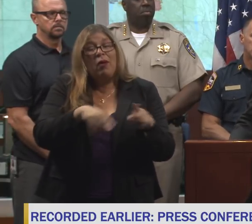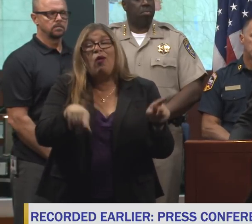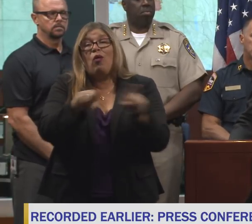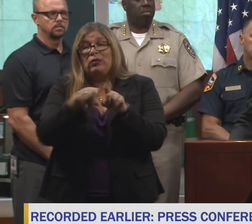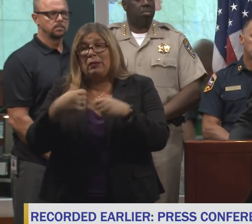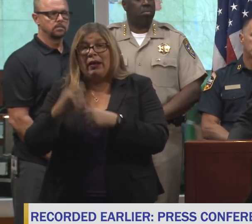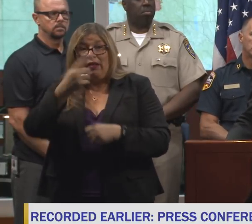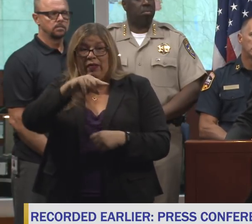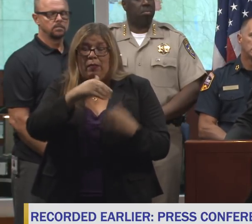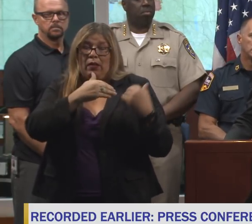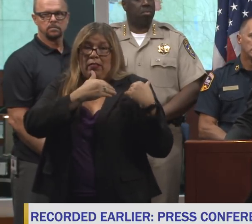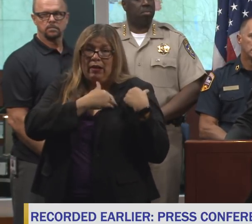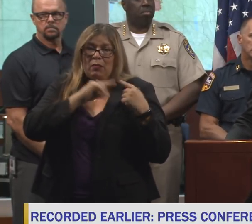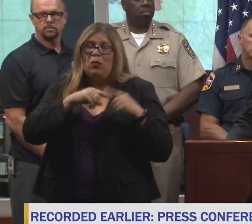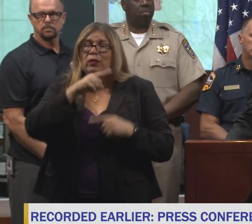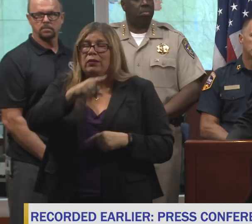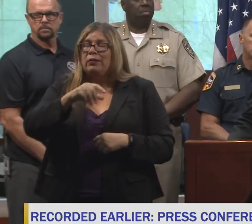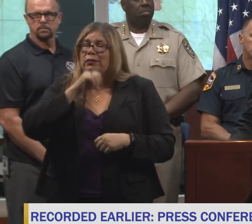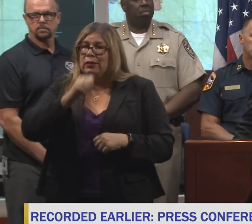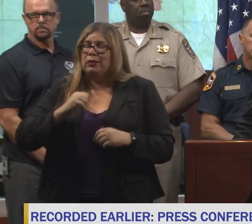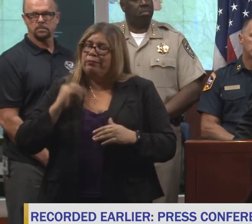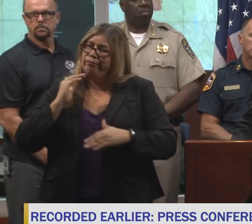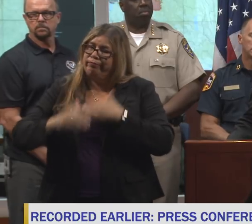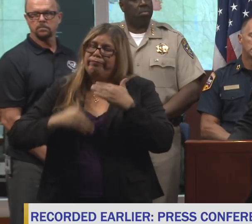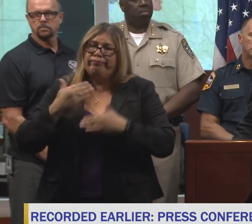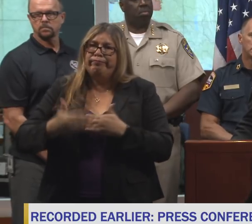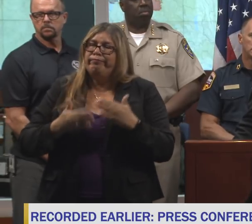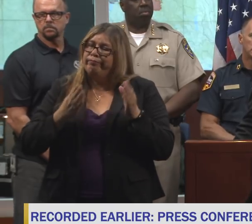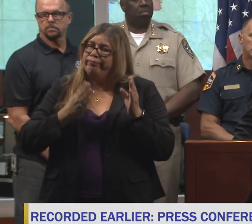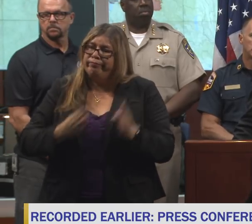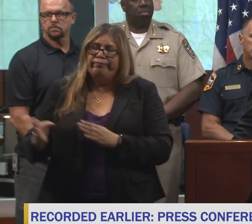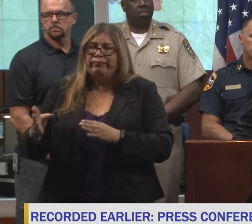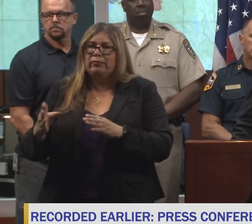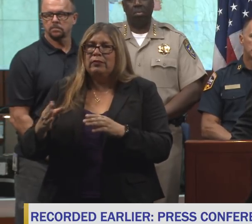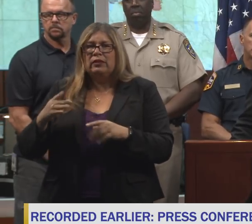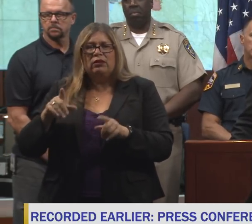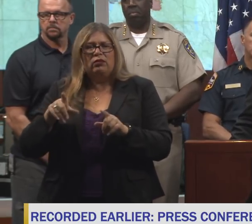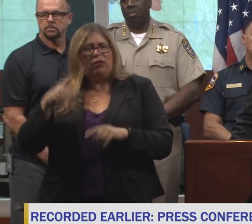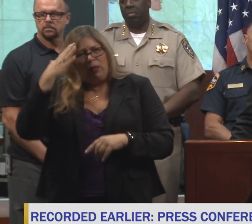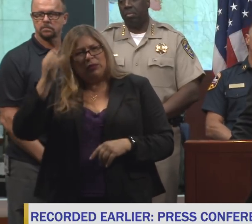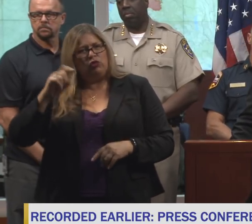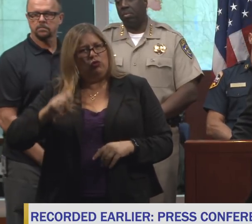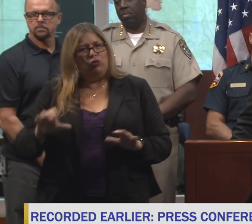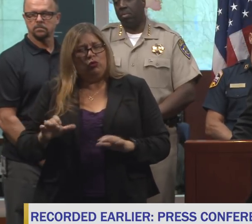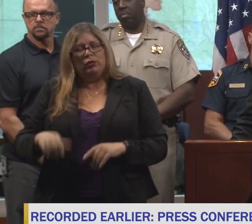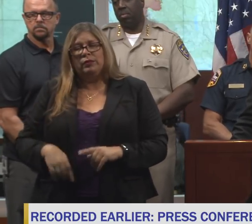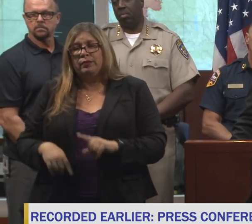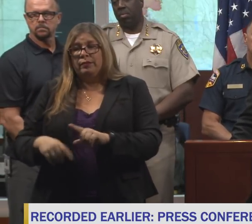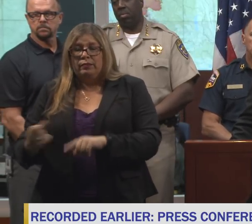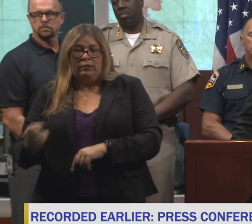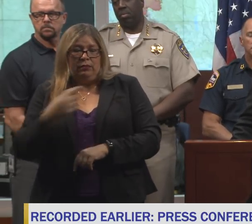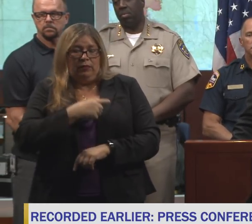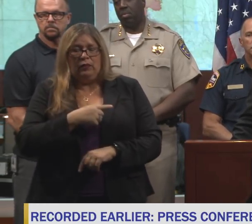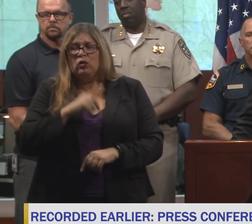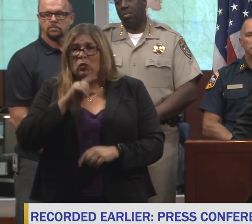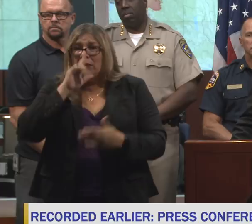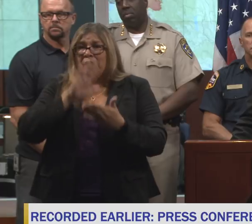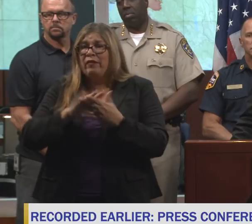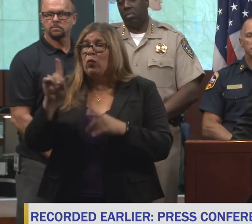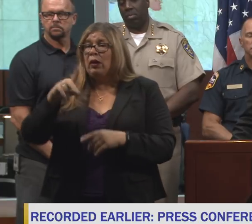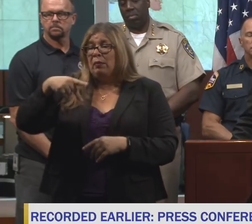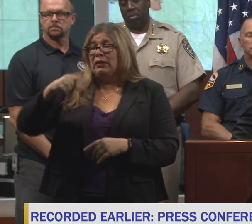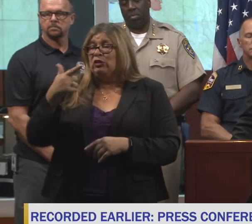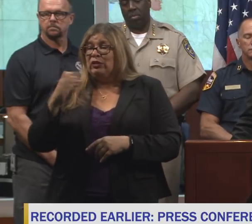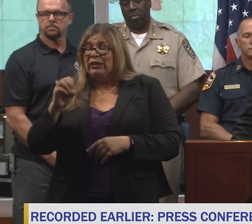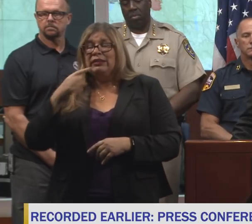when they didn't take the steps that common sense and prudence would warrant. Quick follow. Do you believe PG&E when they say they are near bankruptcy